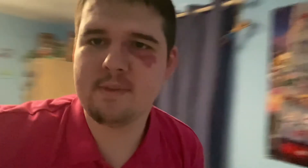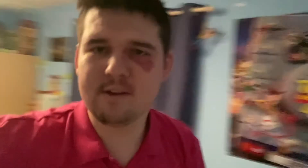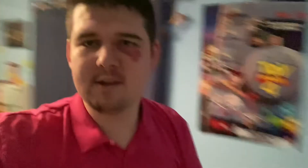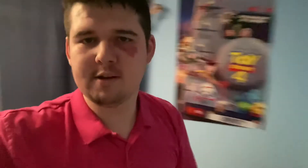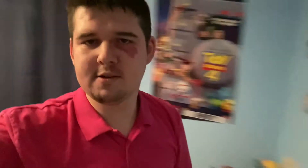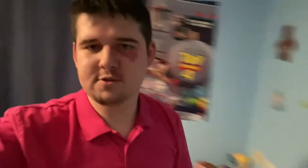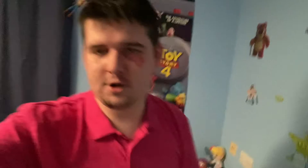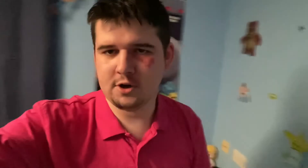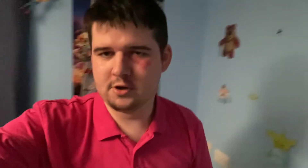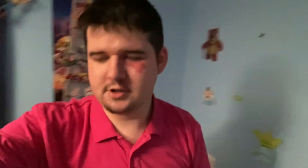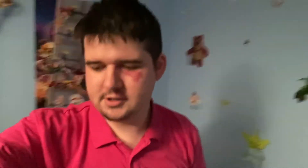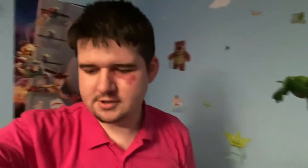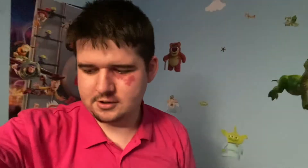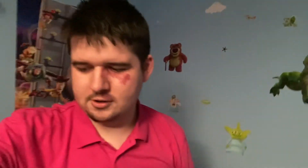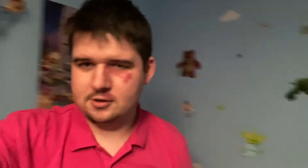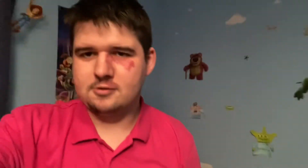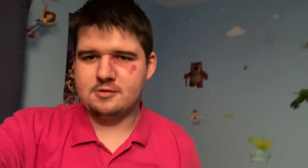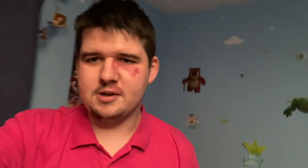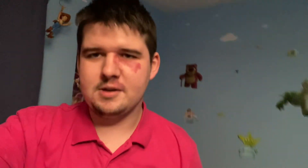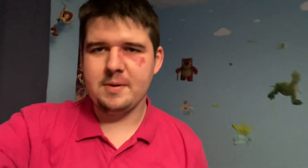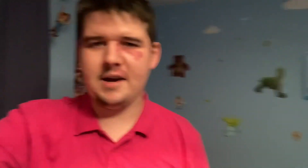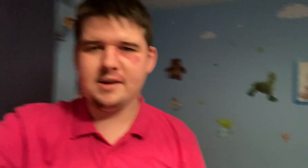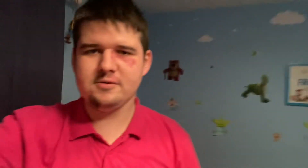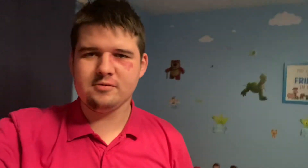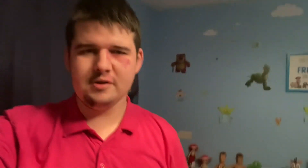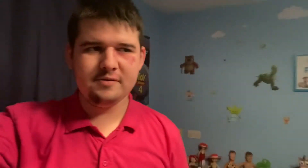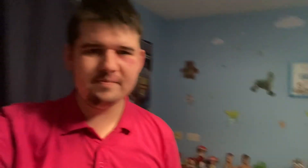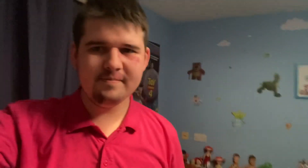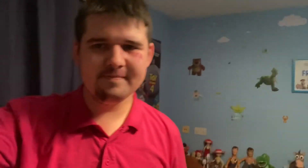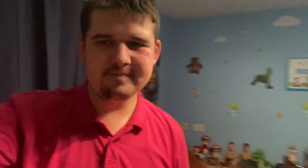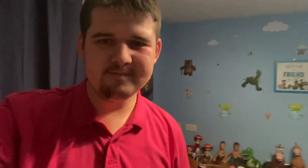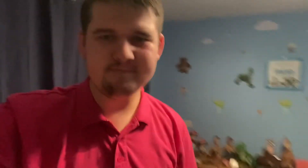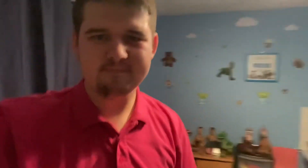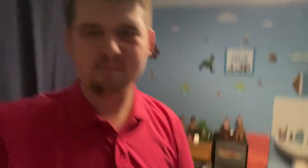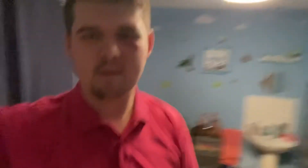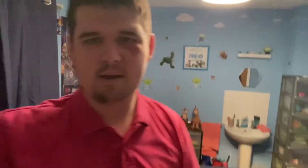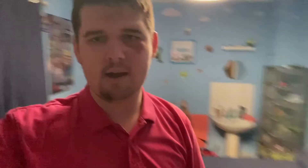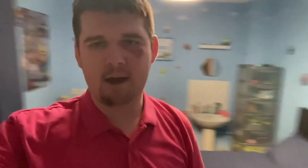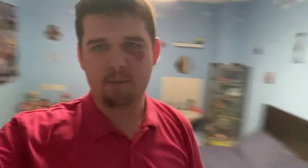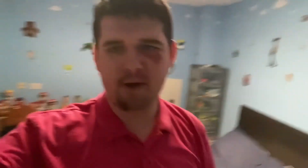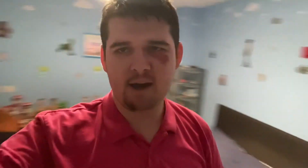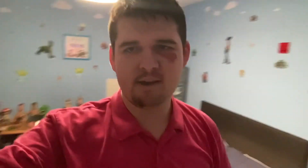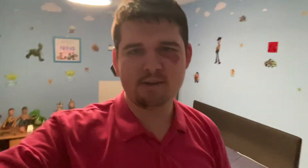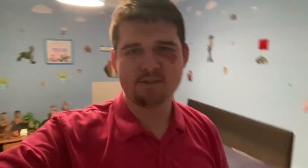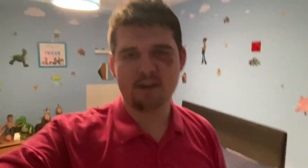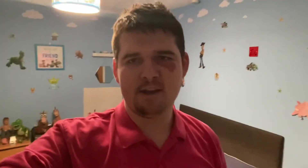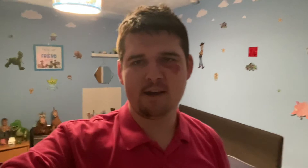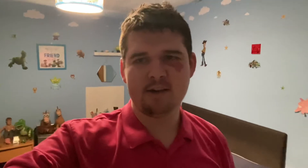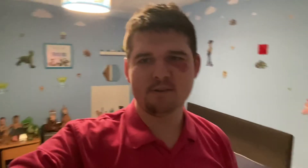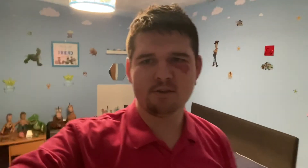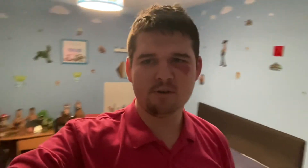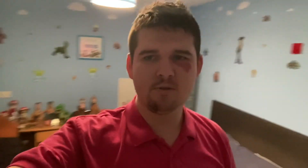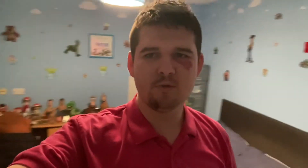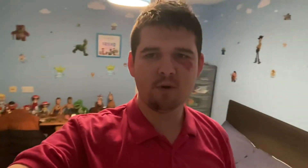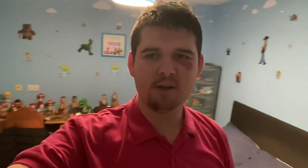Toy Story Bedroom. Amazing as always.